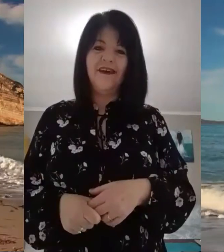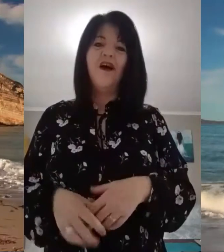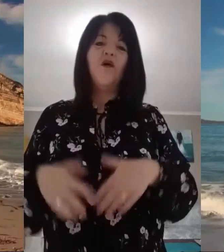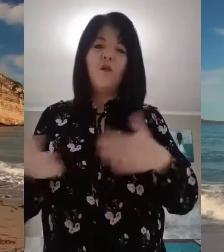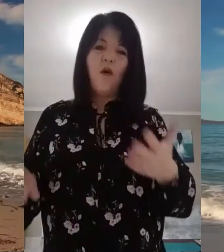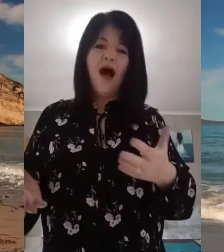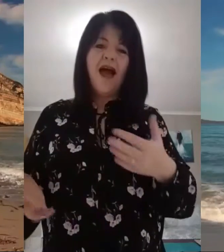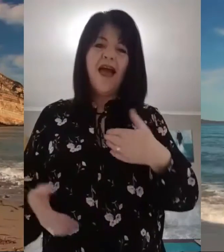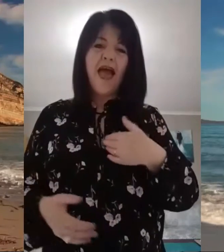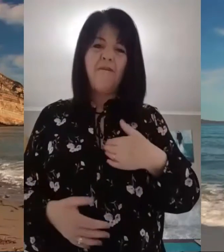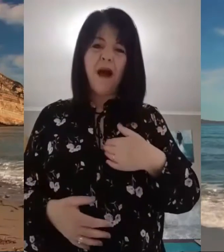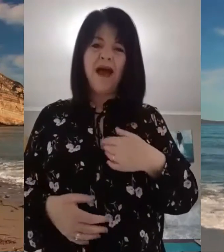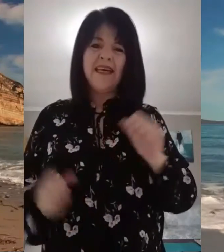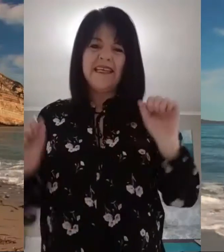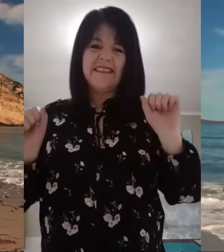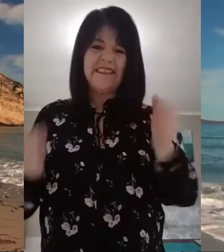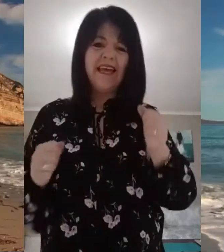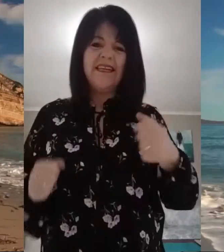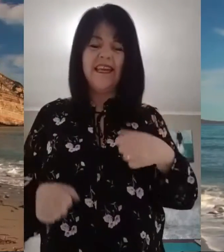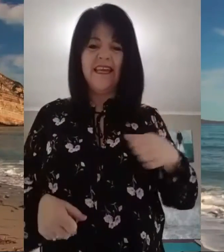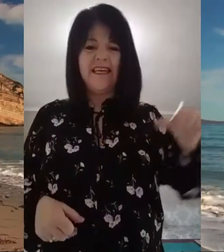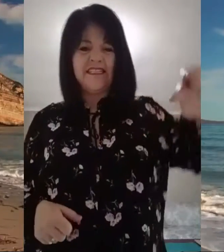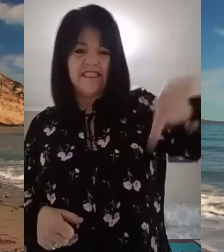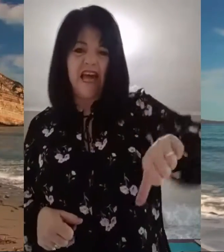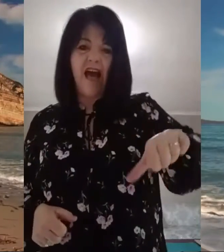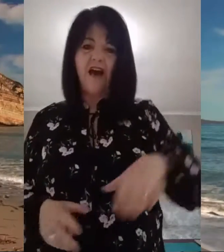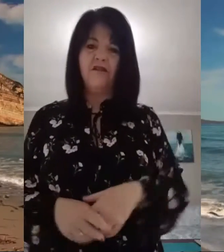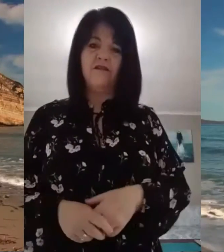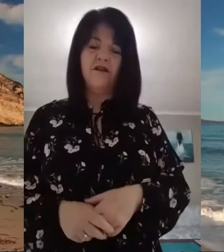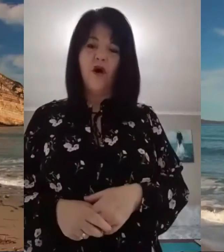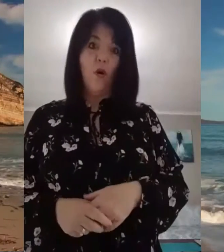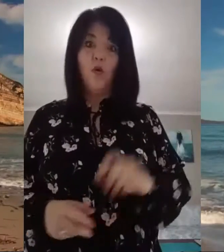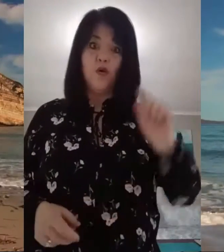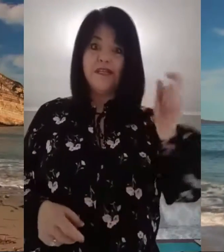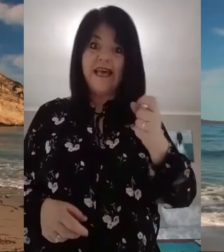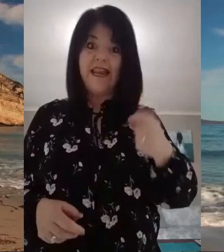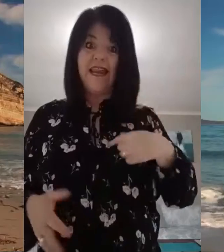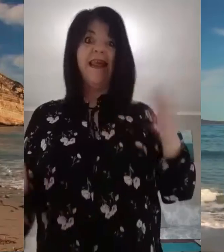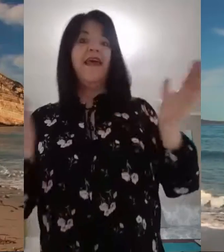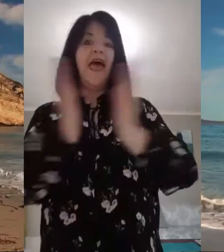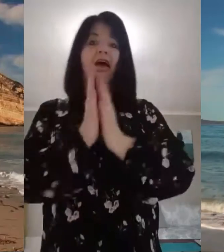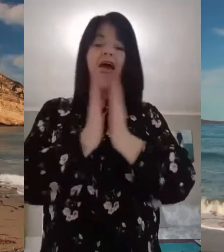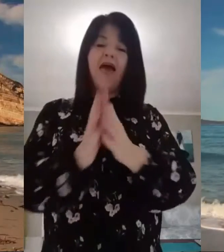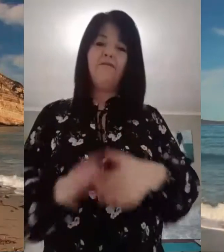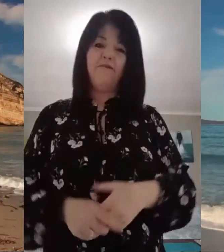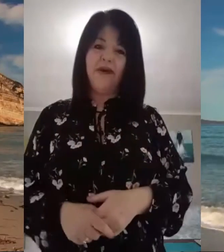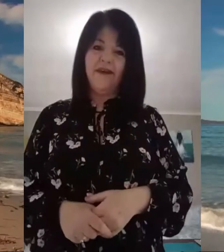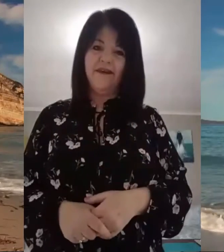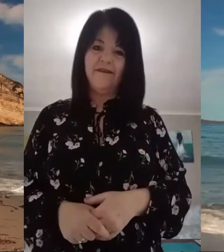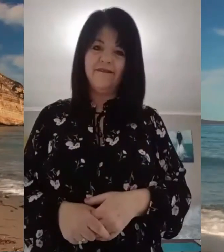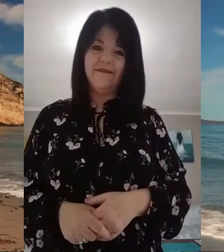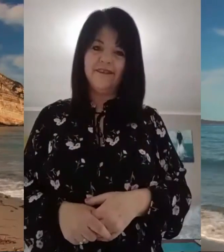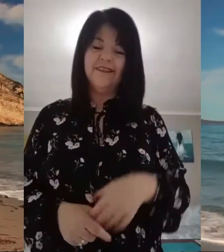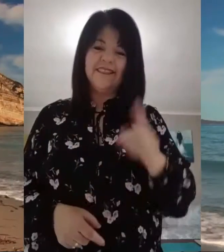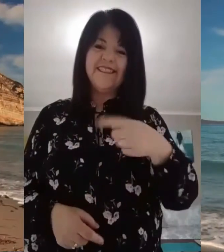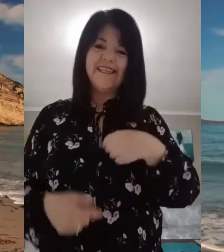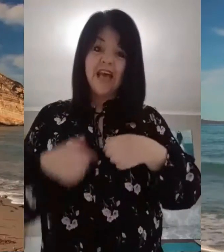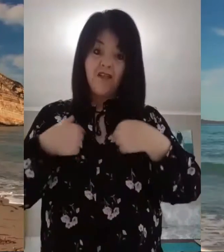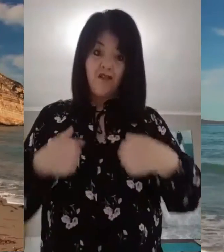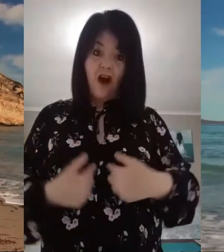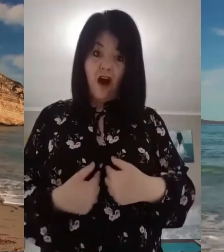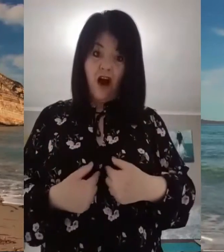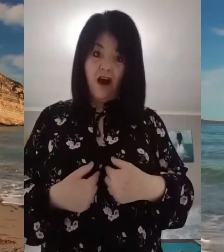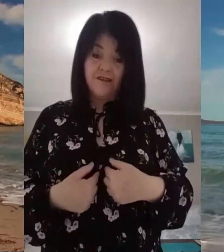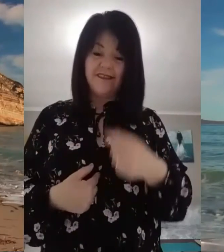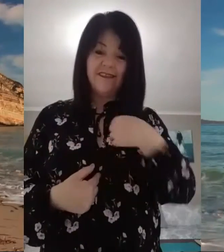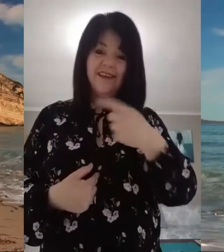Why am I suddenly down or suddenly happy? It says,